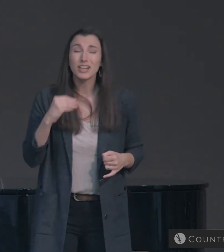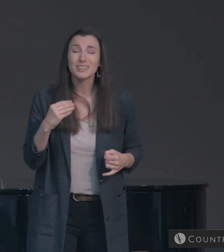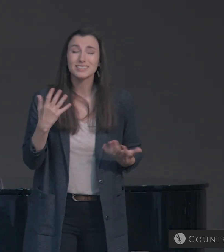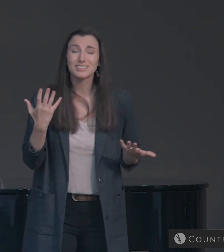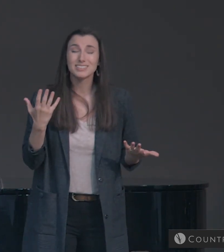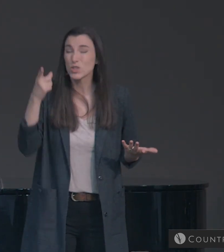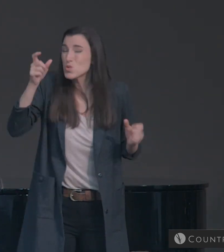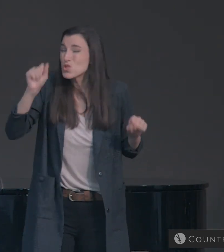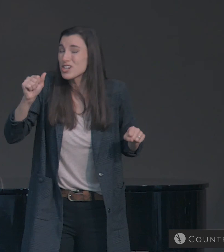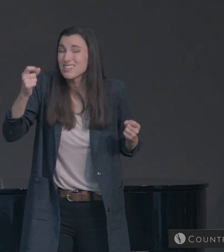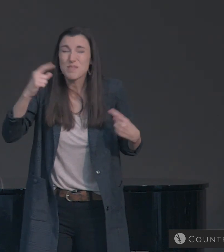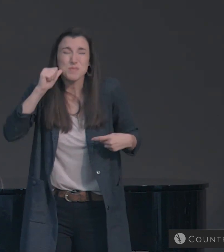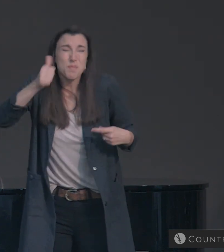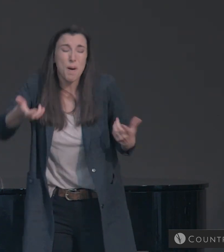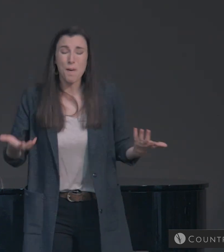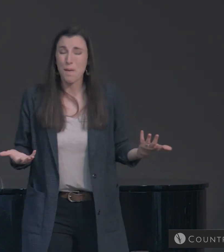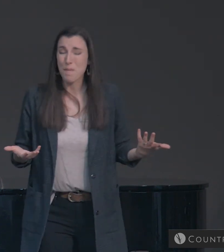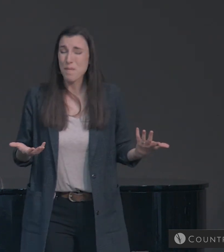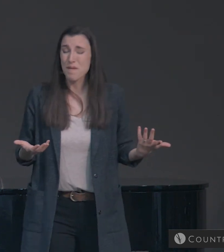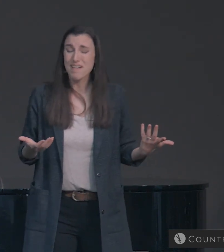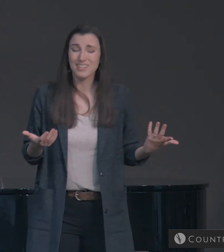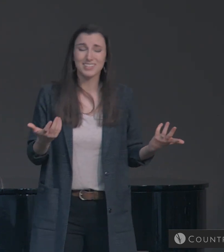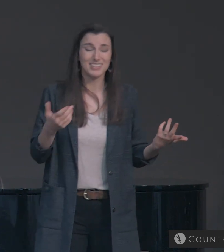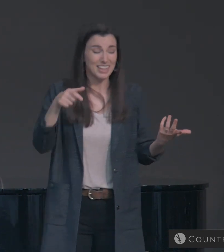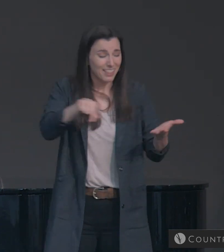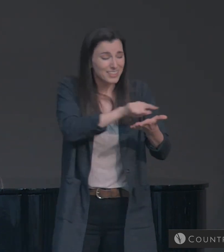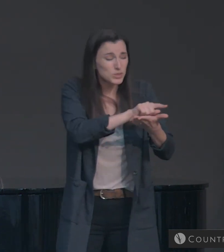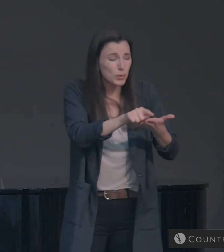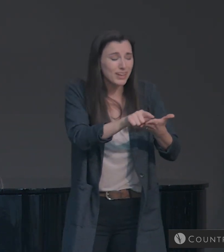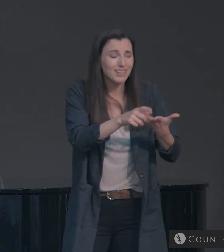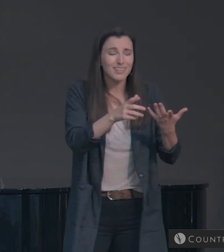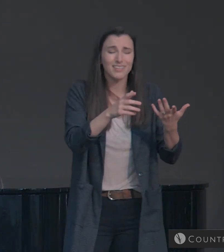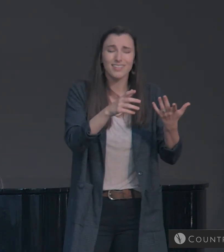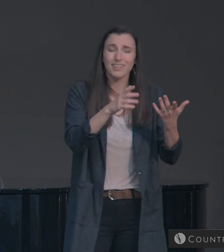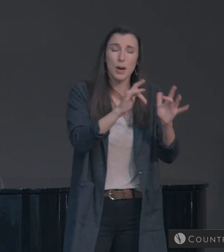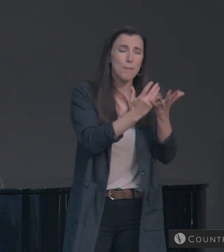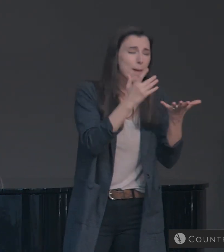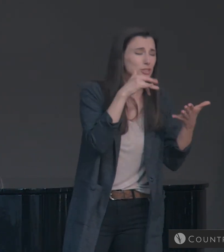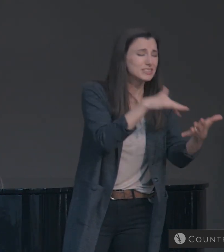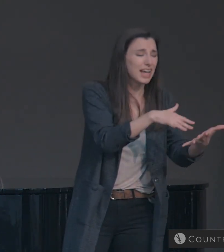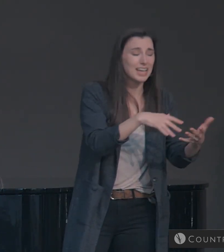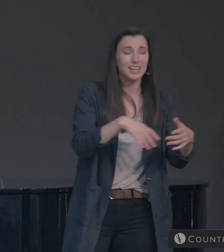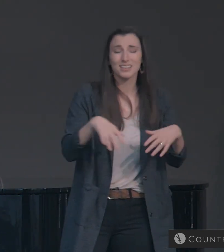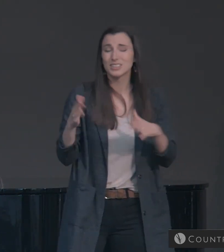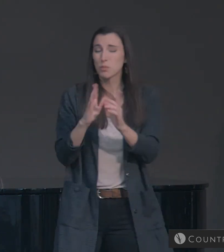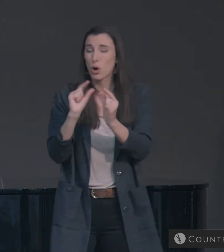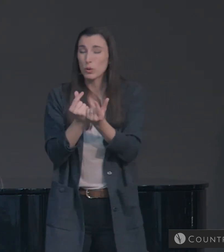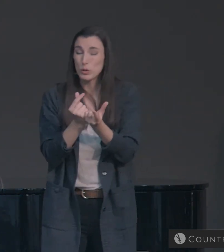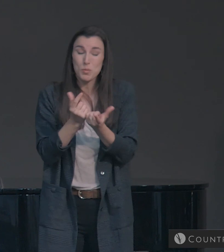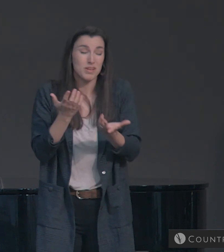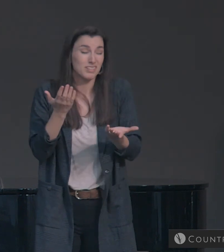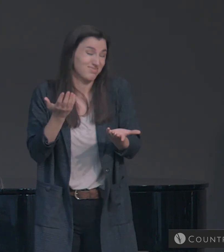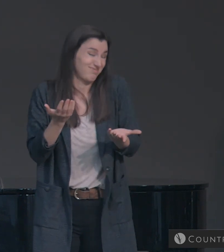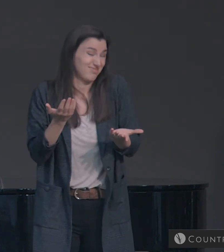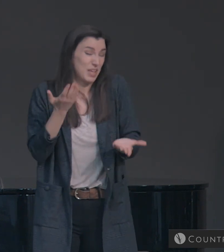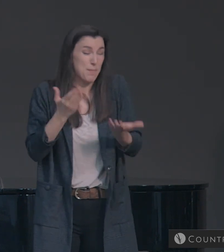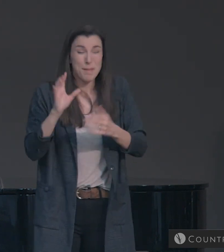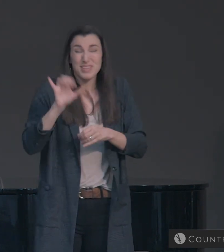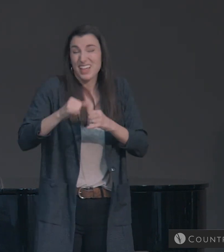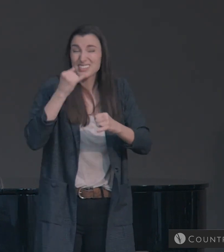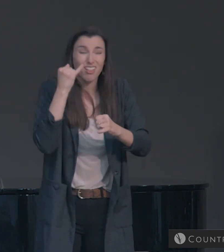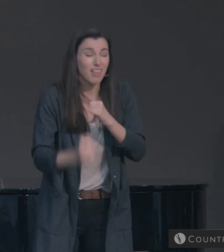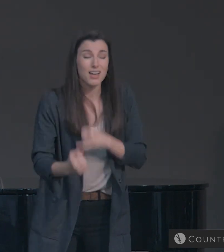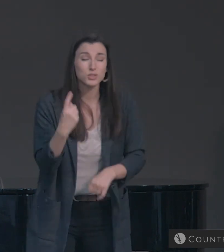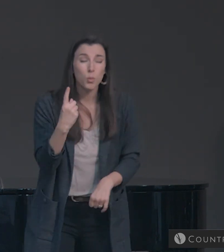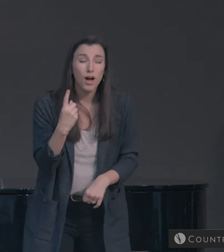That this week, our small group or our Bible study might be the